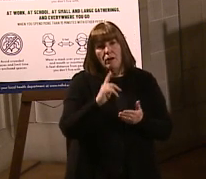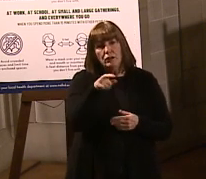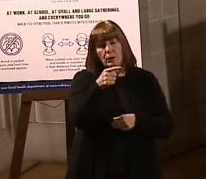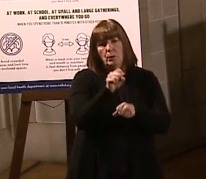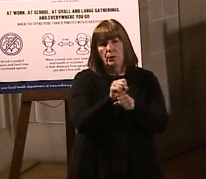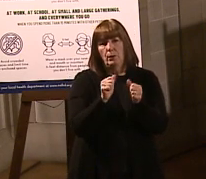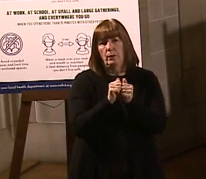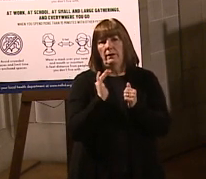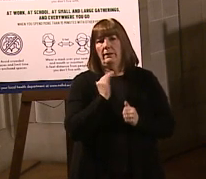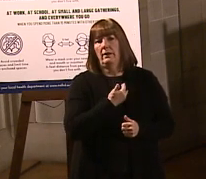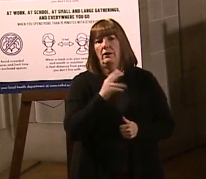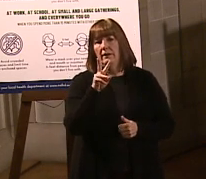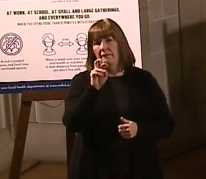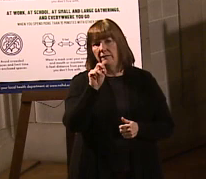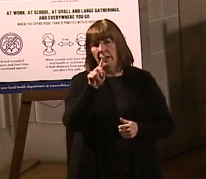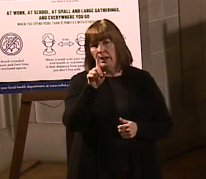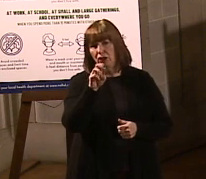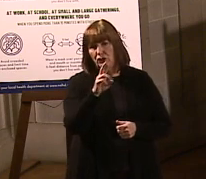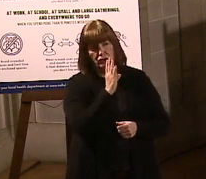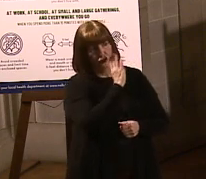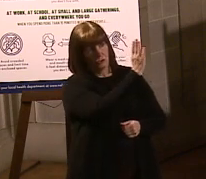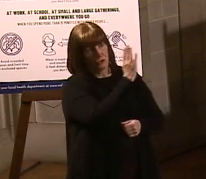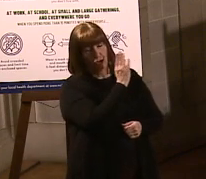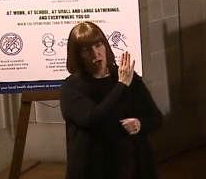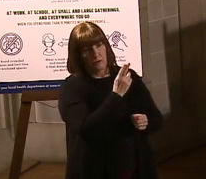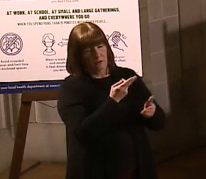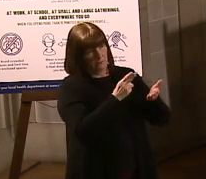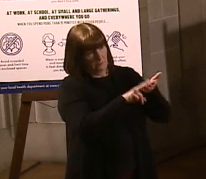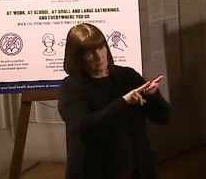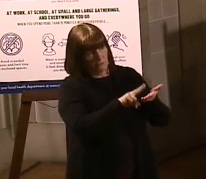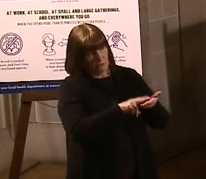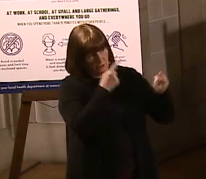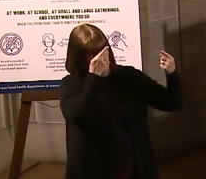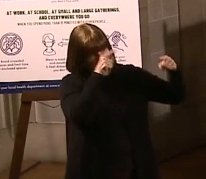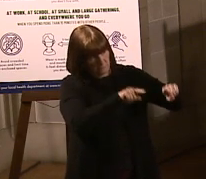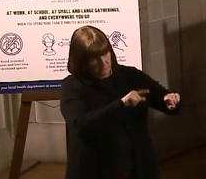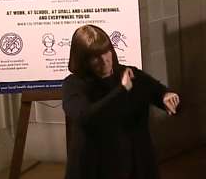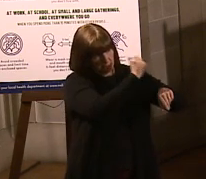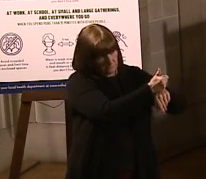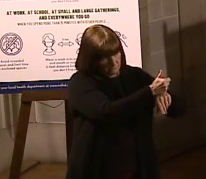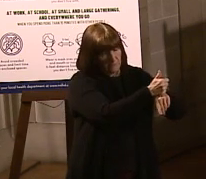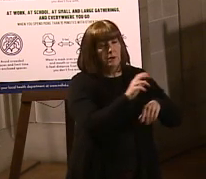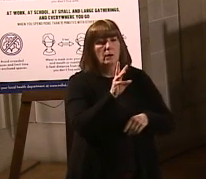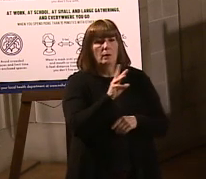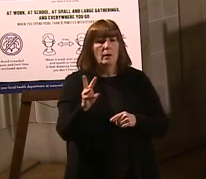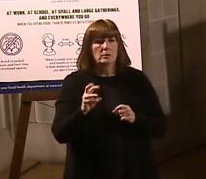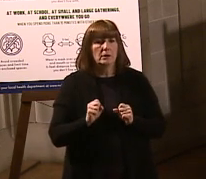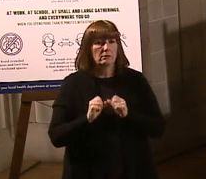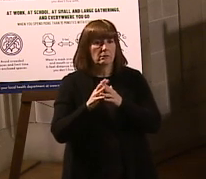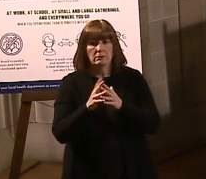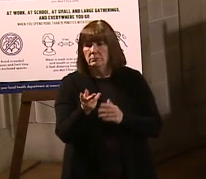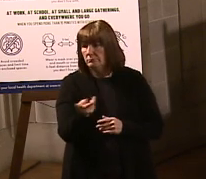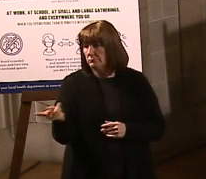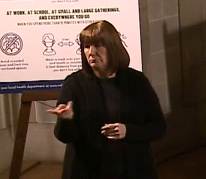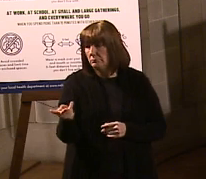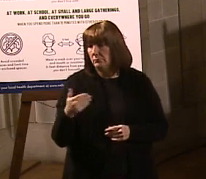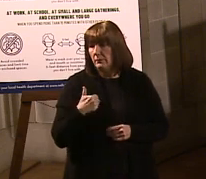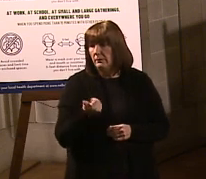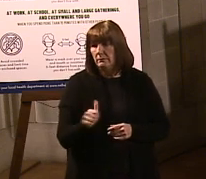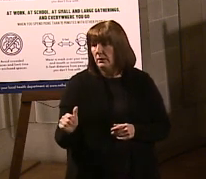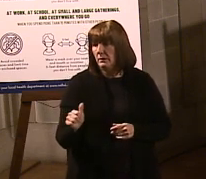working with our vendor to be able to get the contract put in place and then to be able to get the website set up. don't know if Angie or Ashley, do you have any